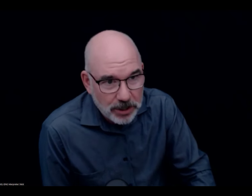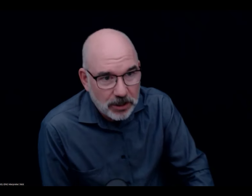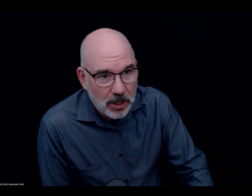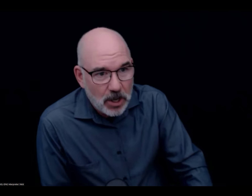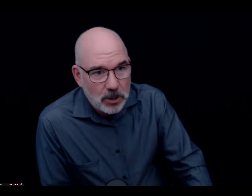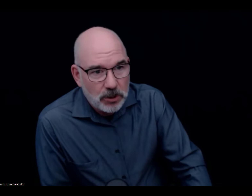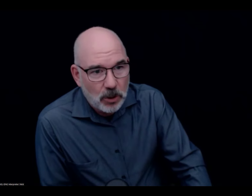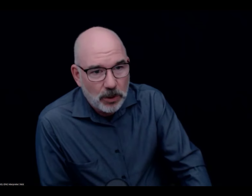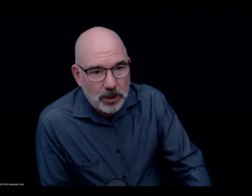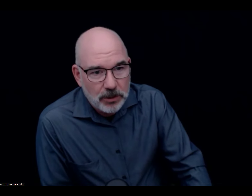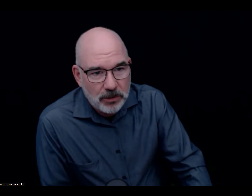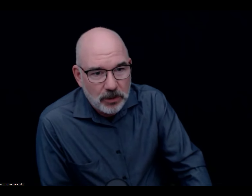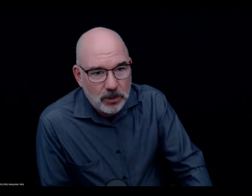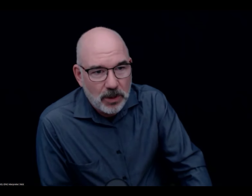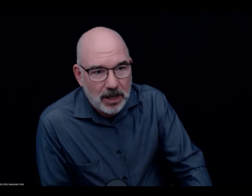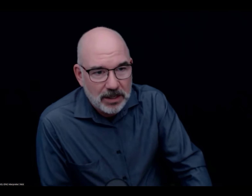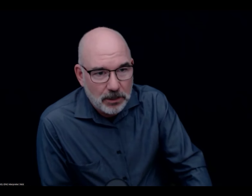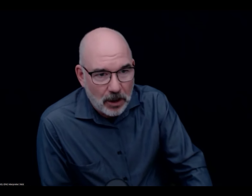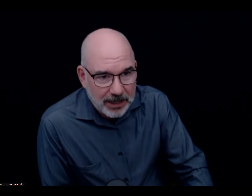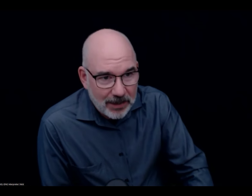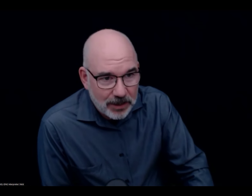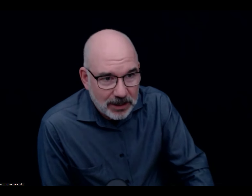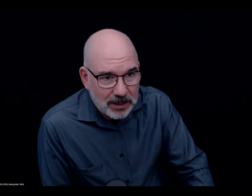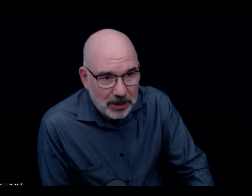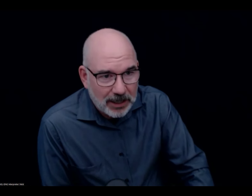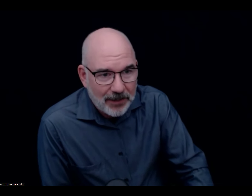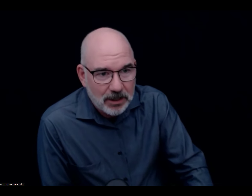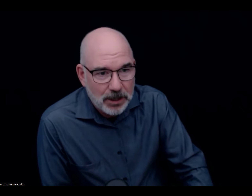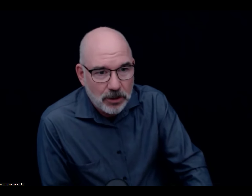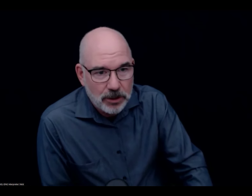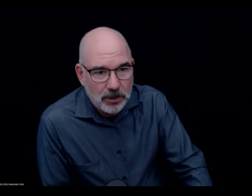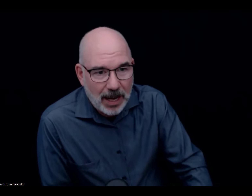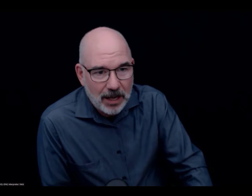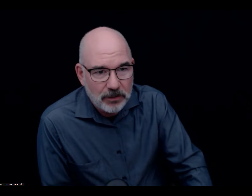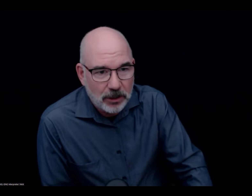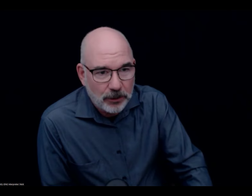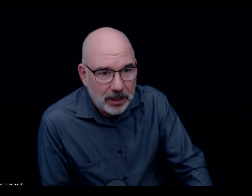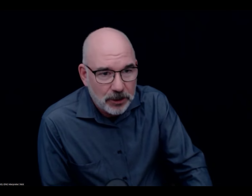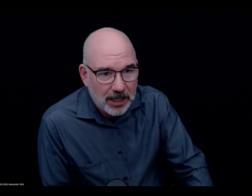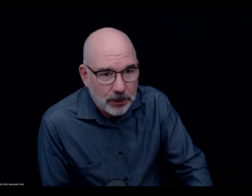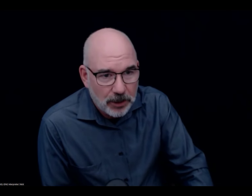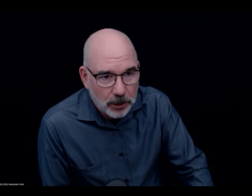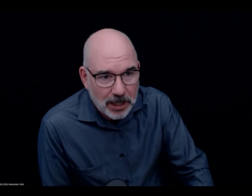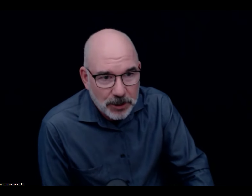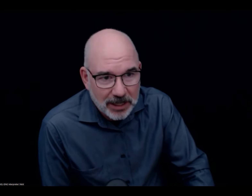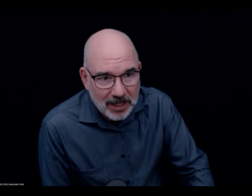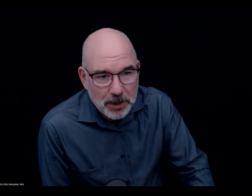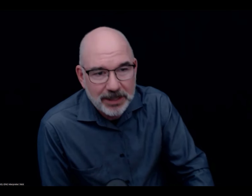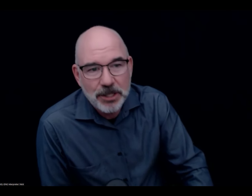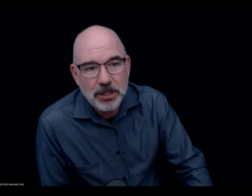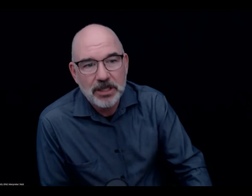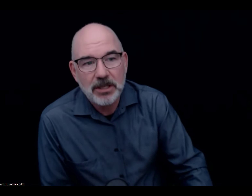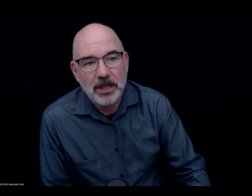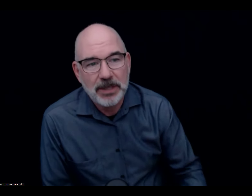course so we're going to review uh some on canvas something on canvas to make sure that you have a great understanding or a good understanding of